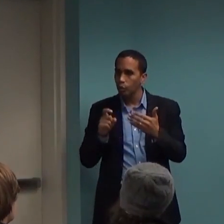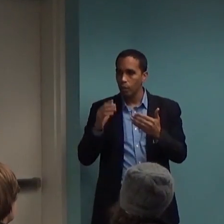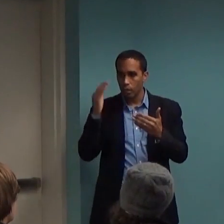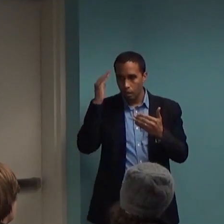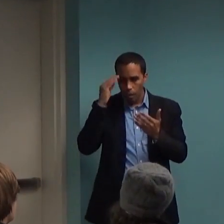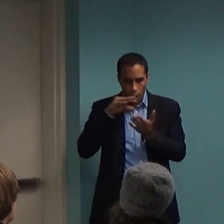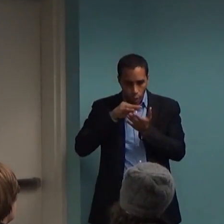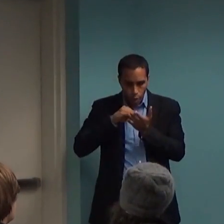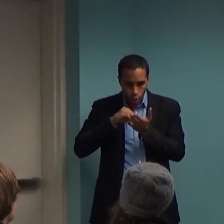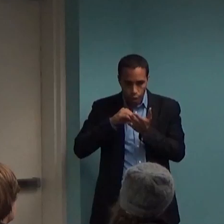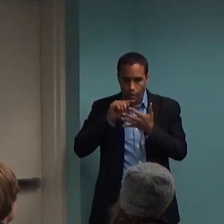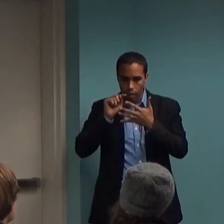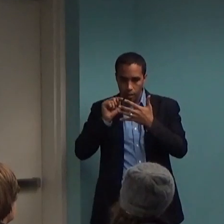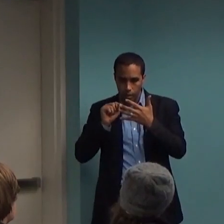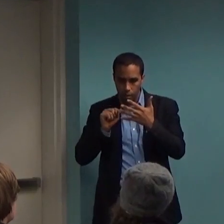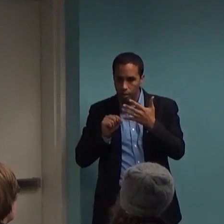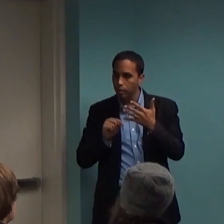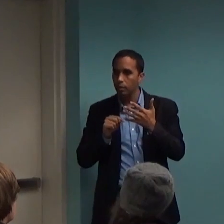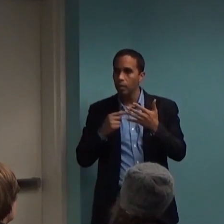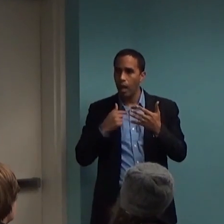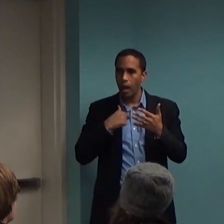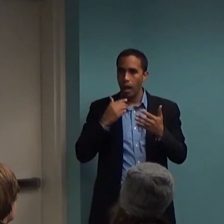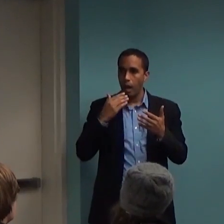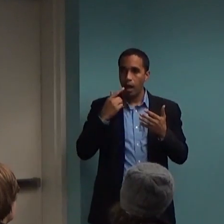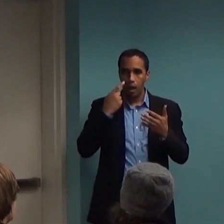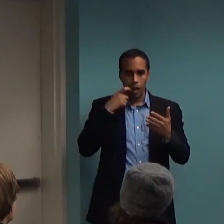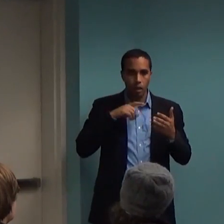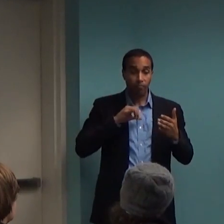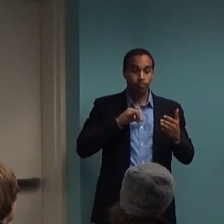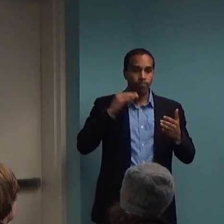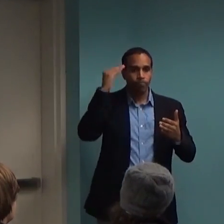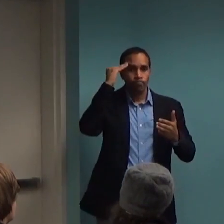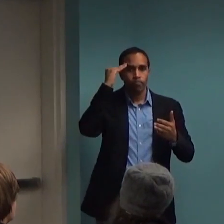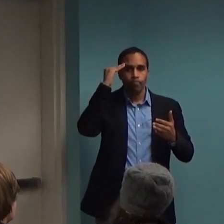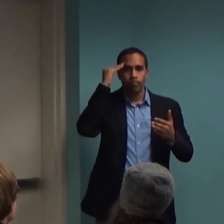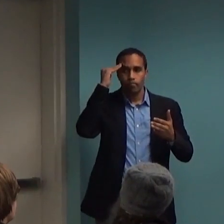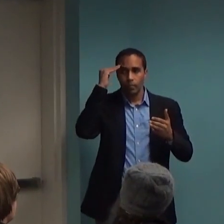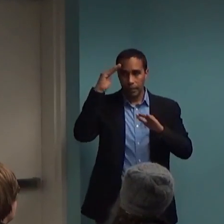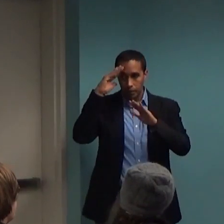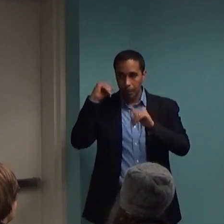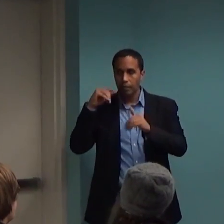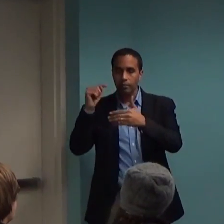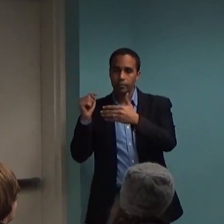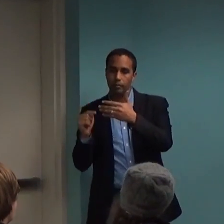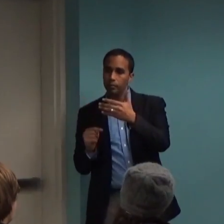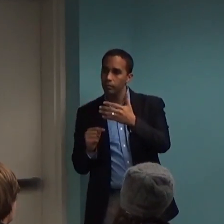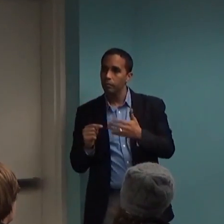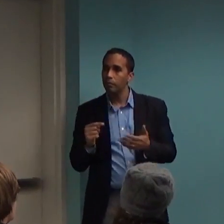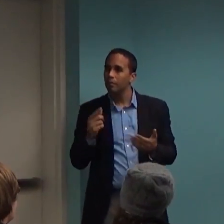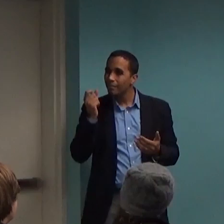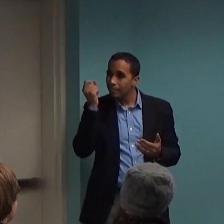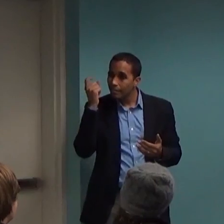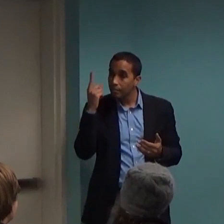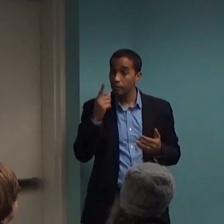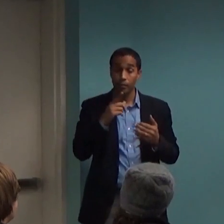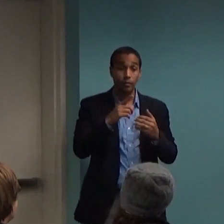the side effects and knowing what to watch for. You really do need to be attentive to this. Just as much as the advertisements are asking you to